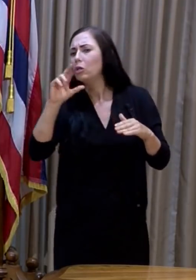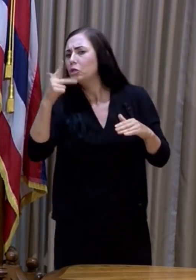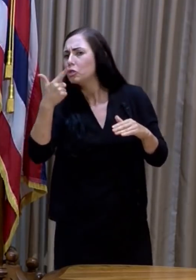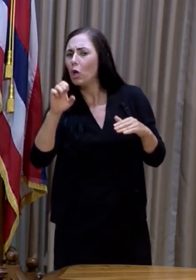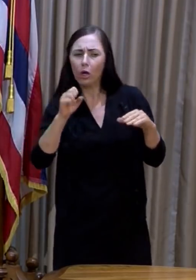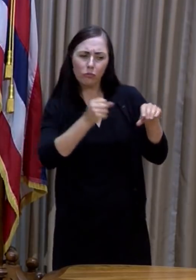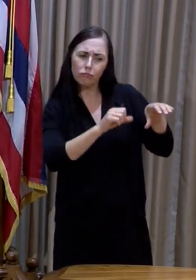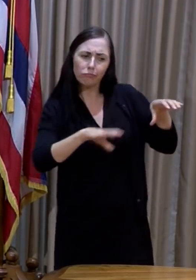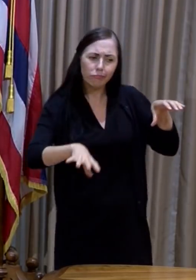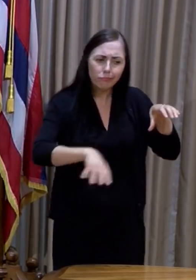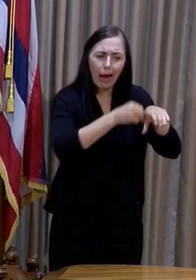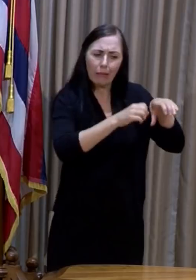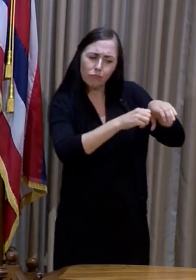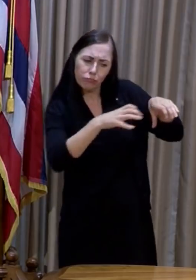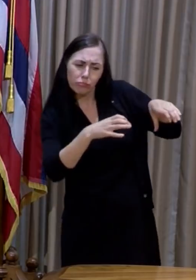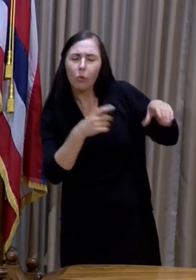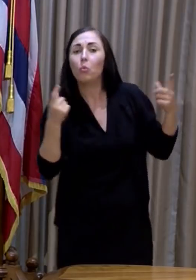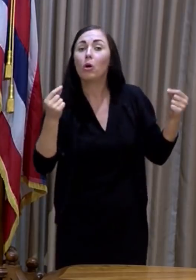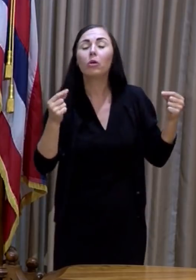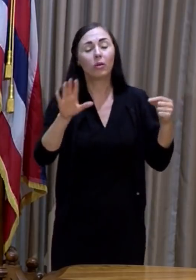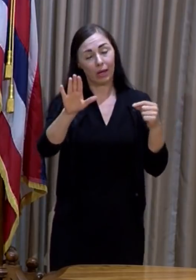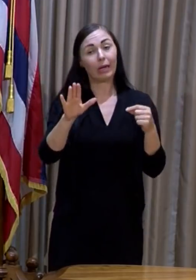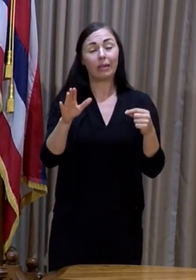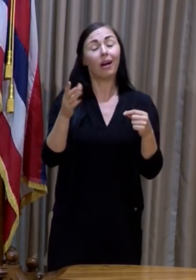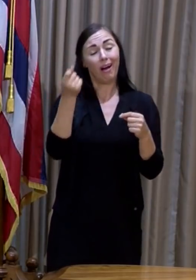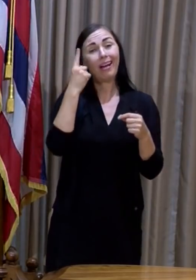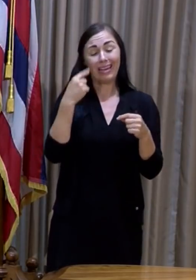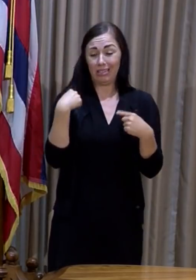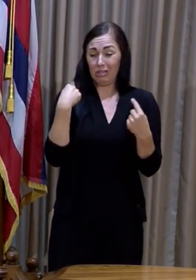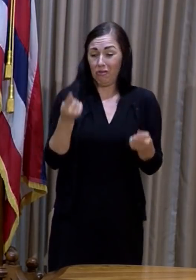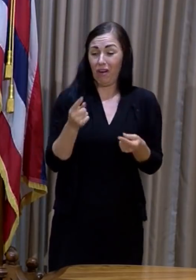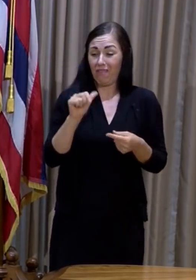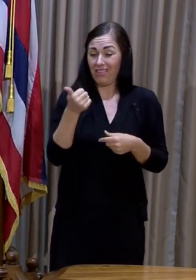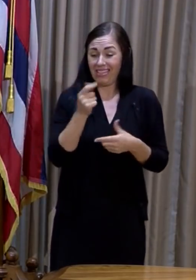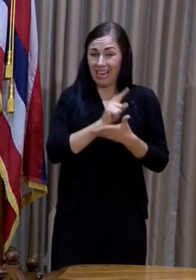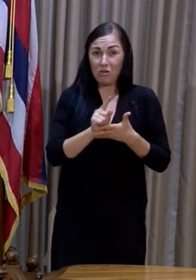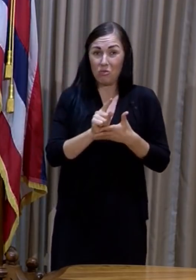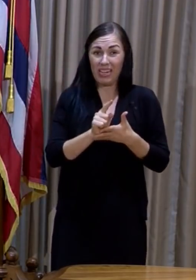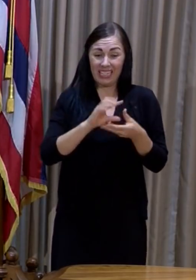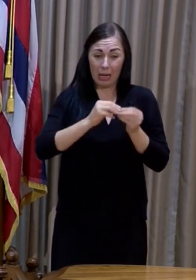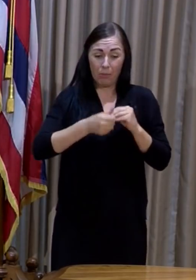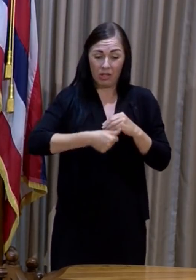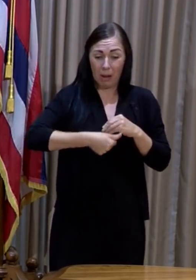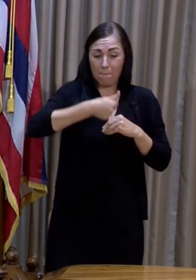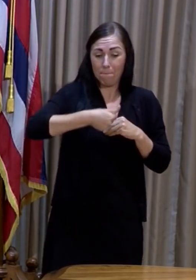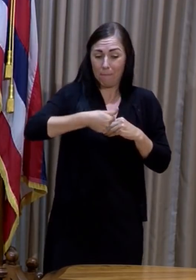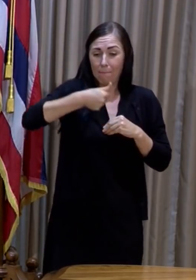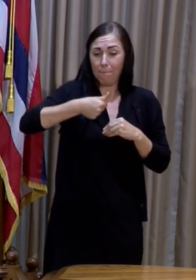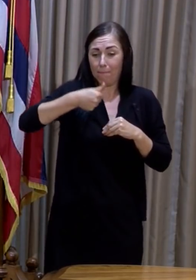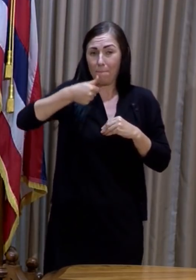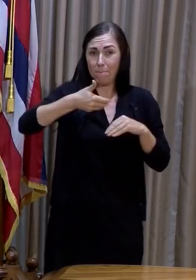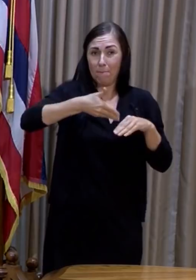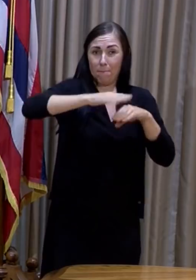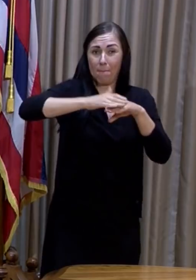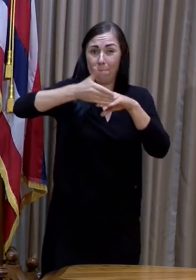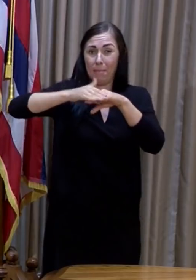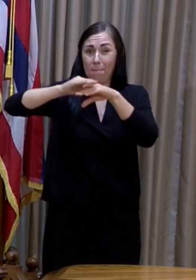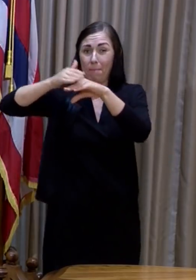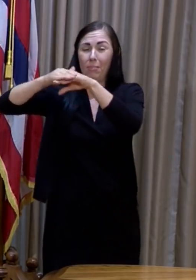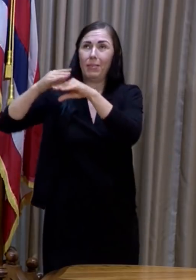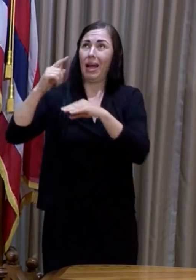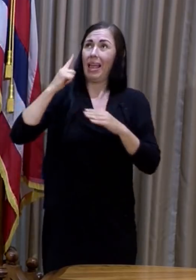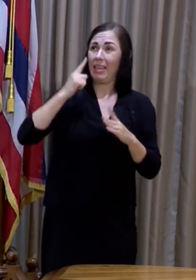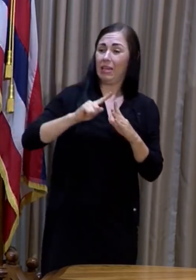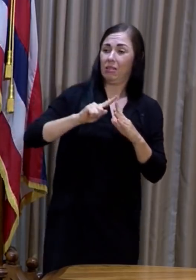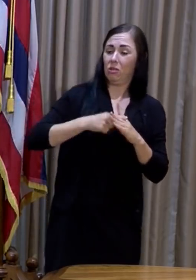the past 10 Mondays, we've seen our numbers go up. So I think it was maybe June 21st or somewhere thereabouts. We were